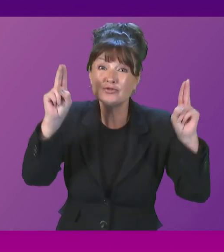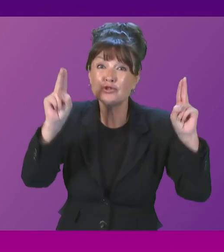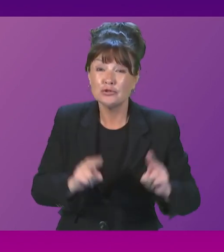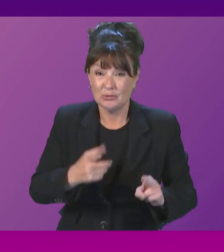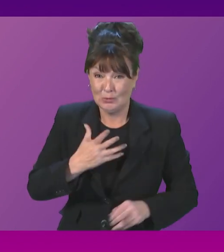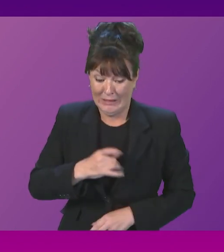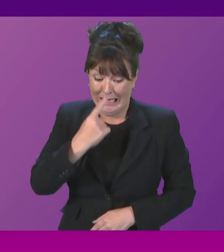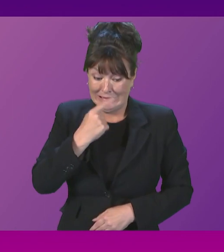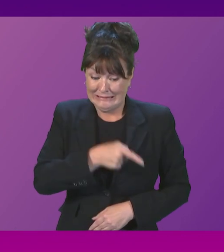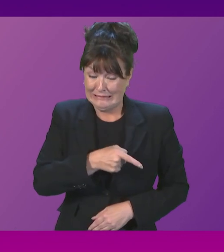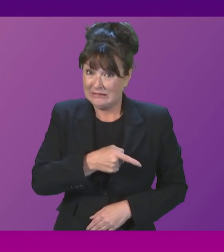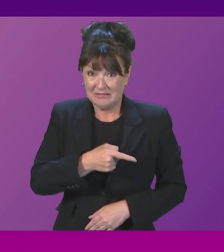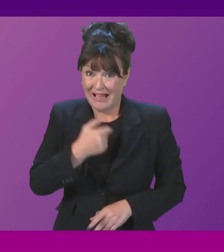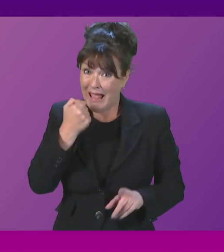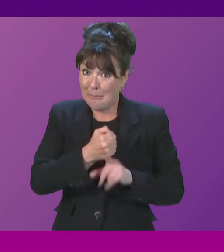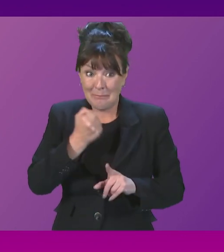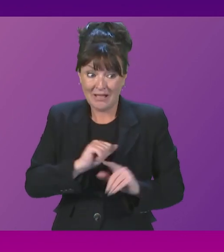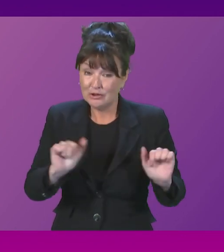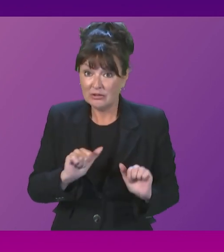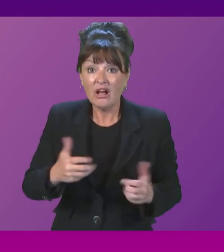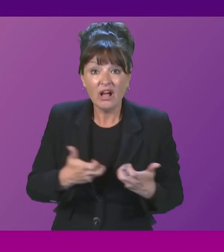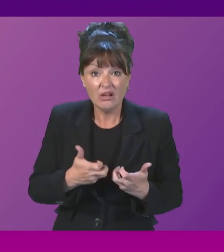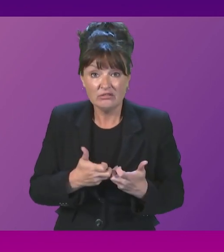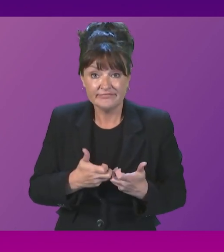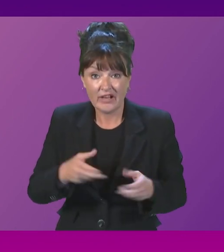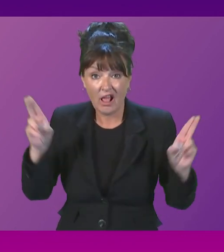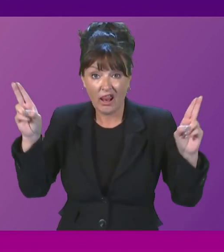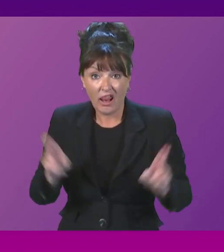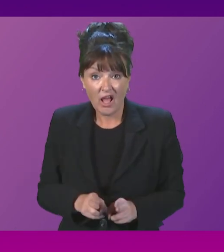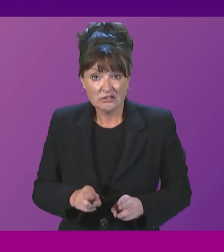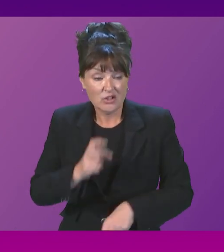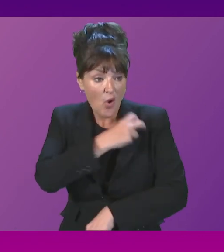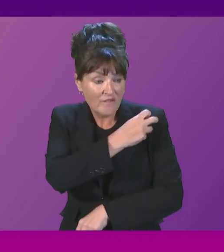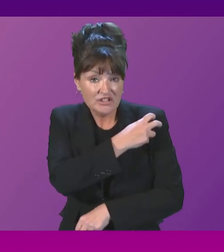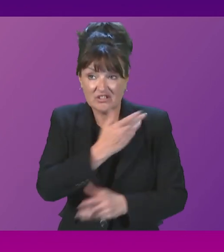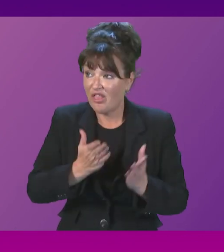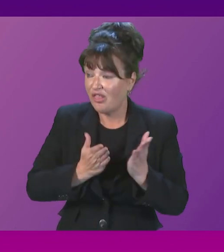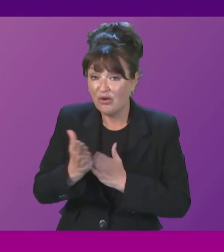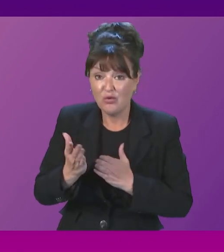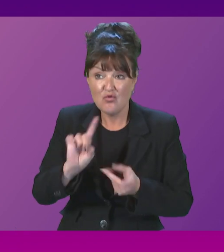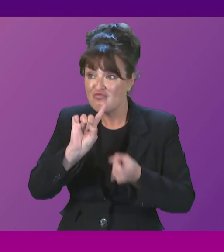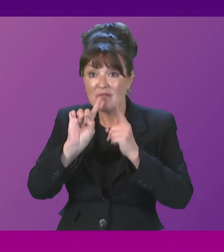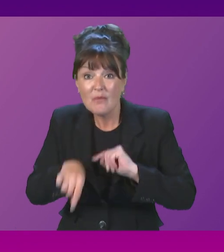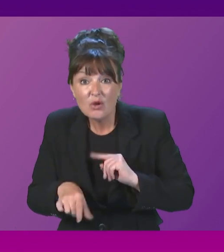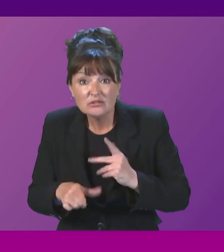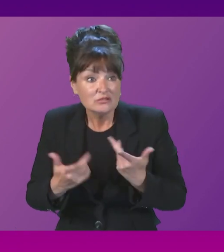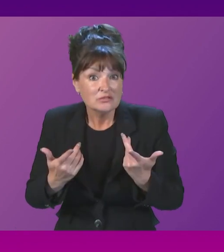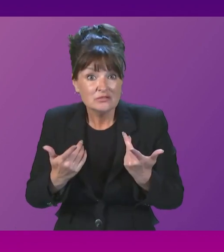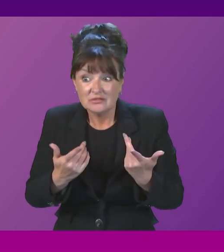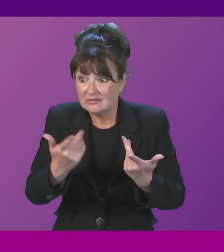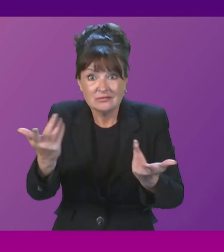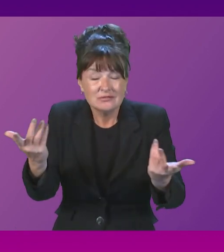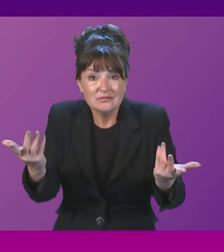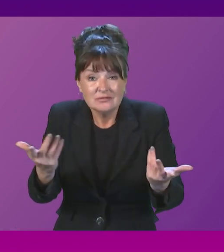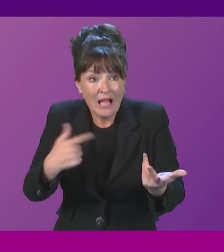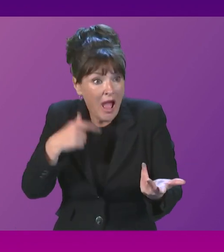our service having fewer officers across a range of operational areas, including irresponsiveness to calls from the public. And